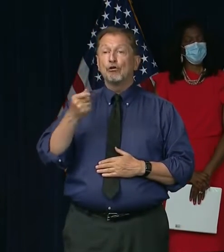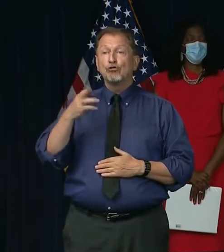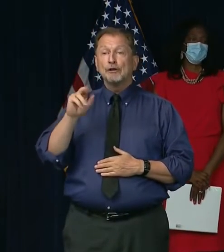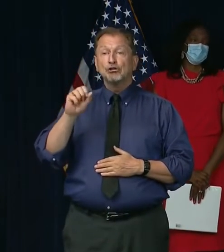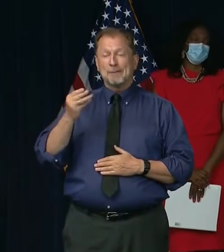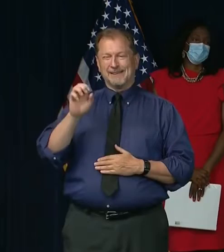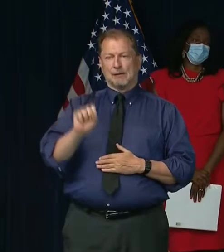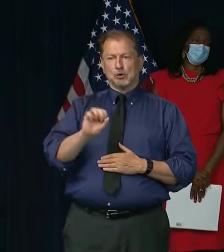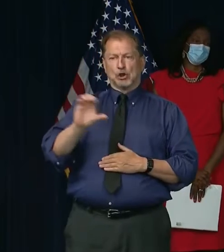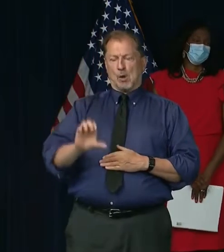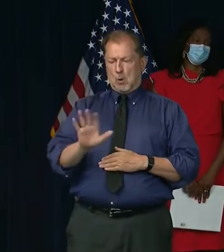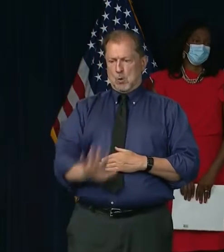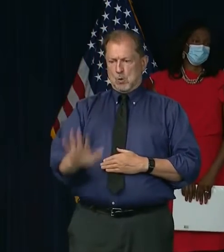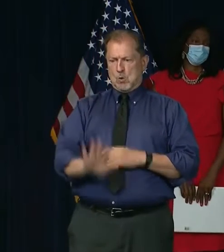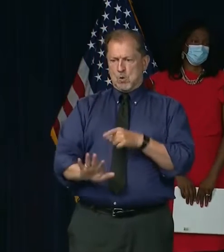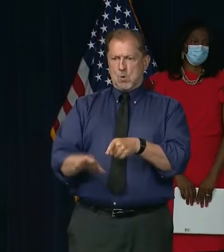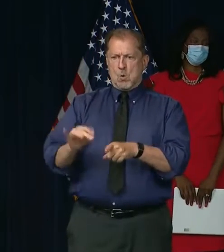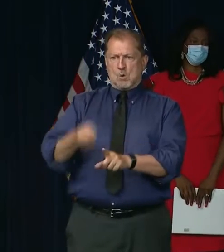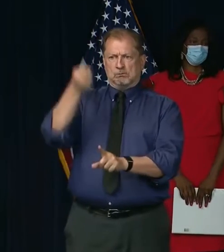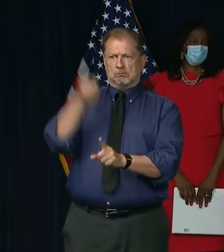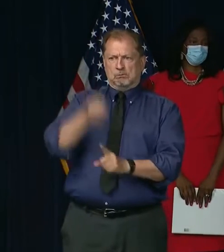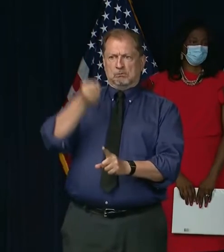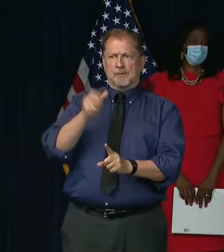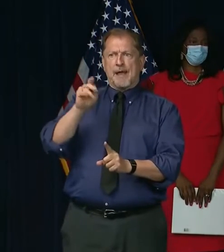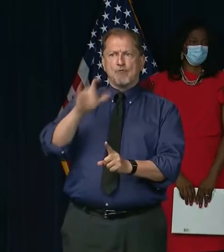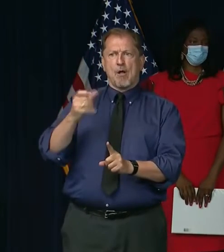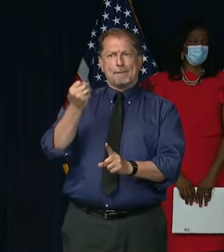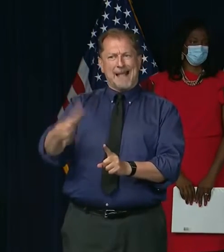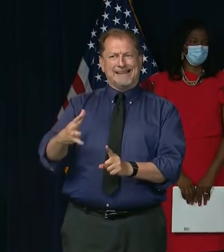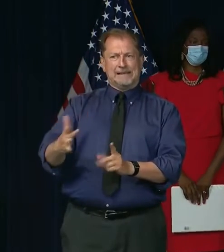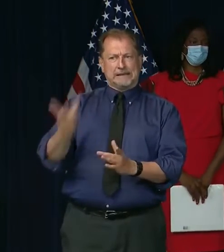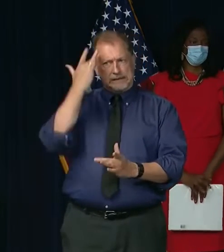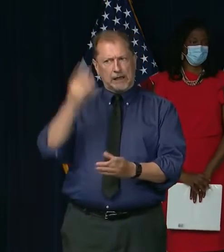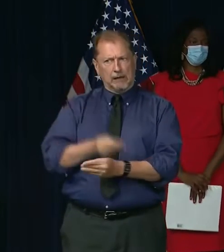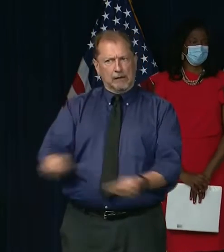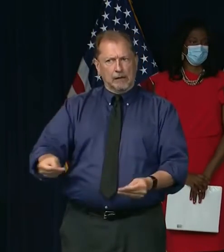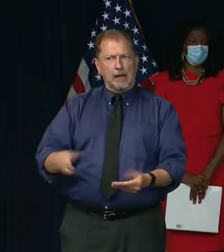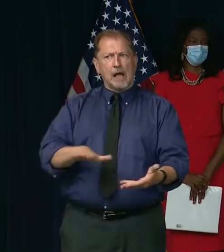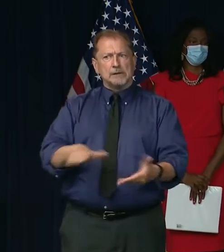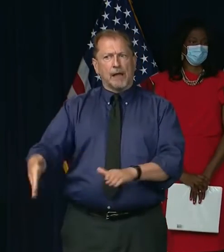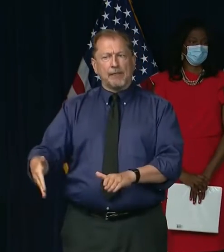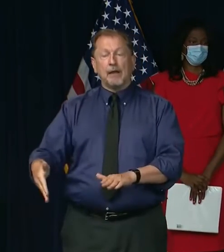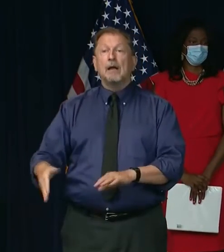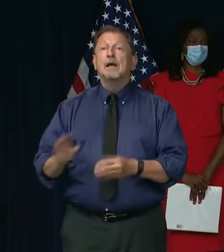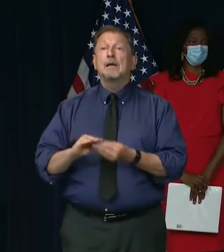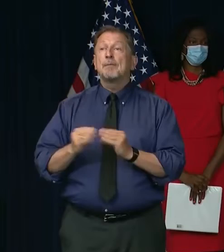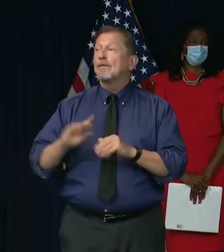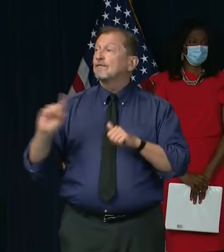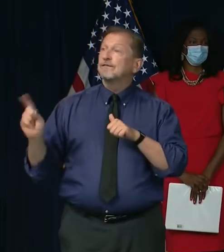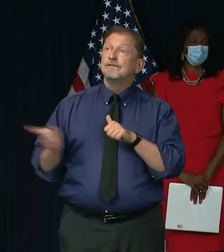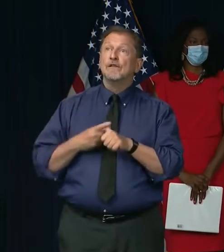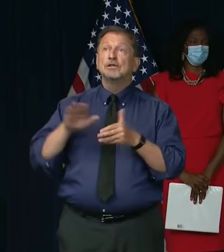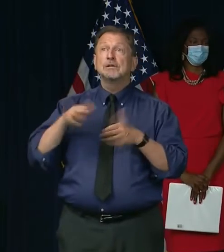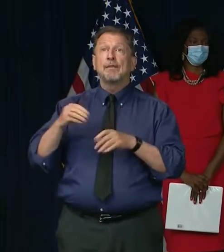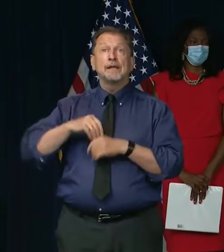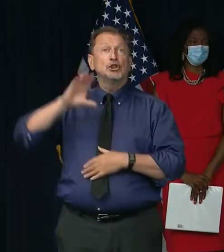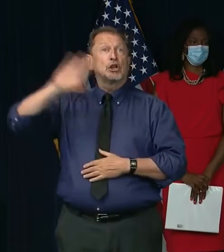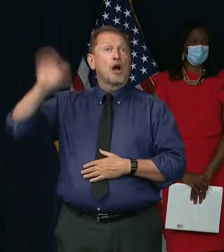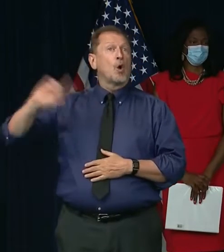and deaths in April. In fact, you probably are aware that the very first death in the city of Chicago